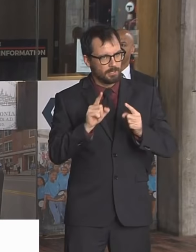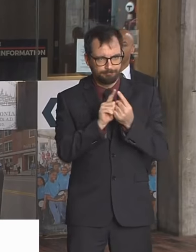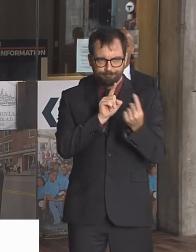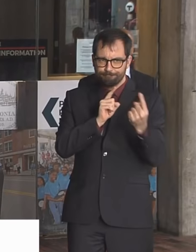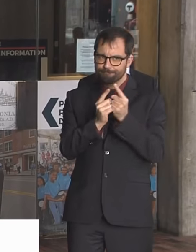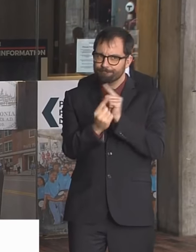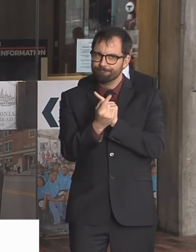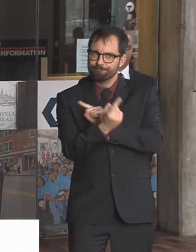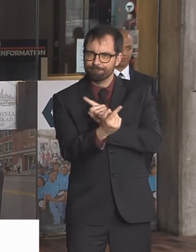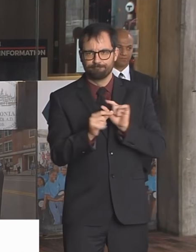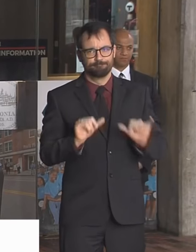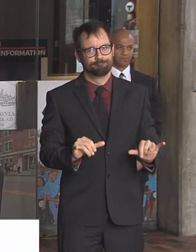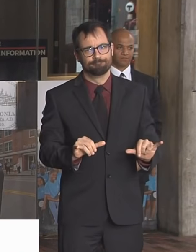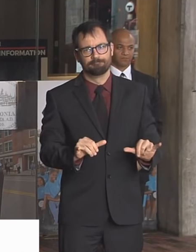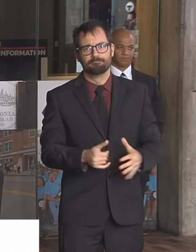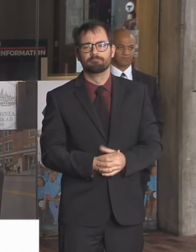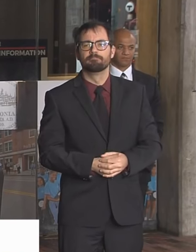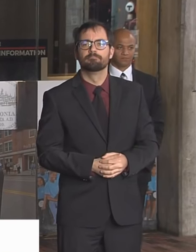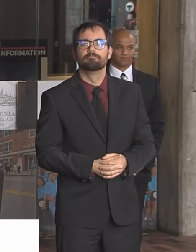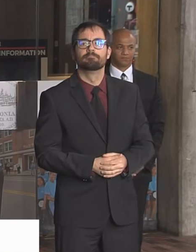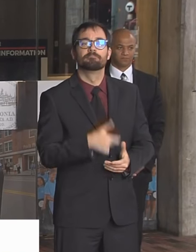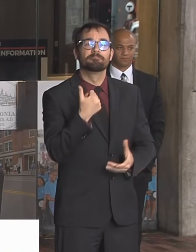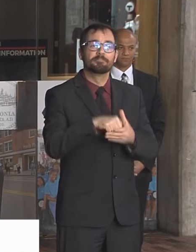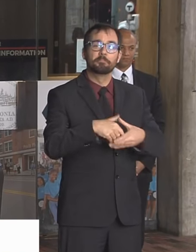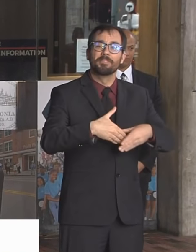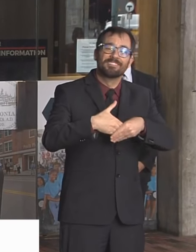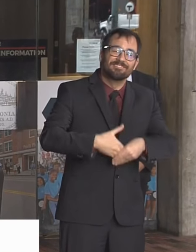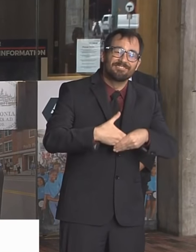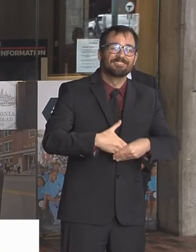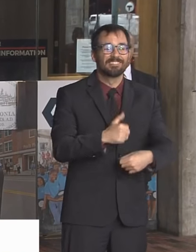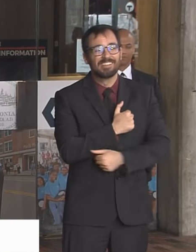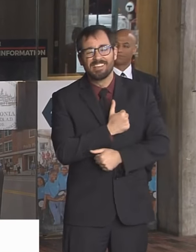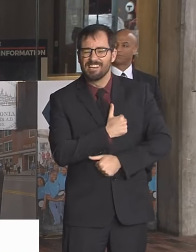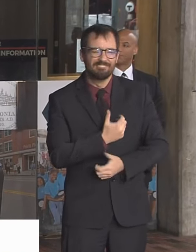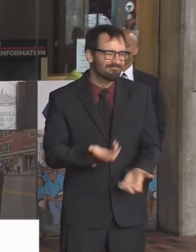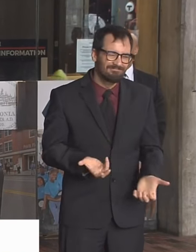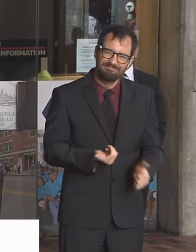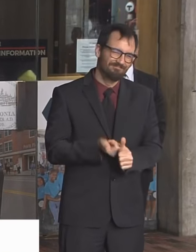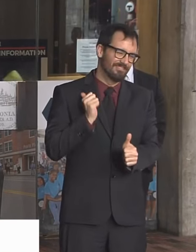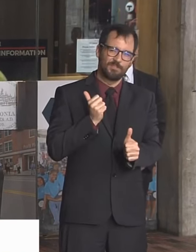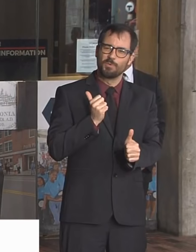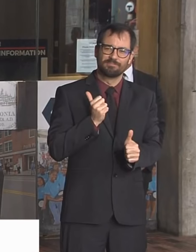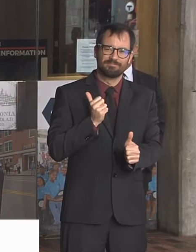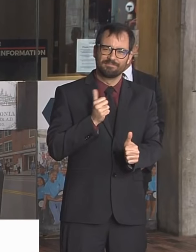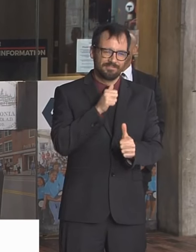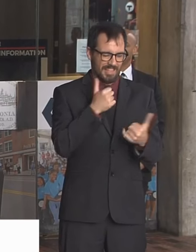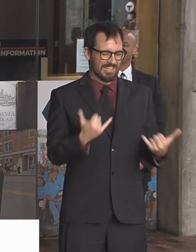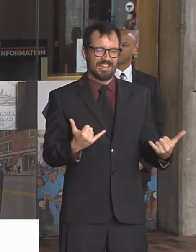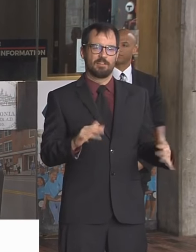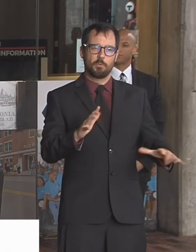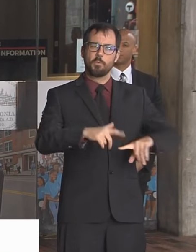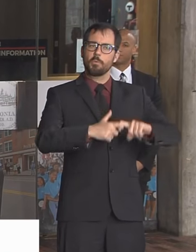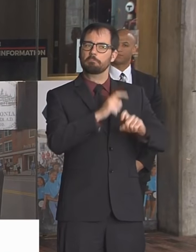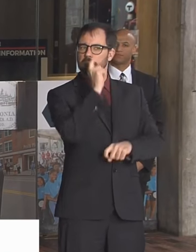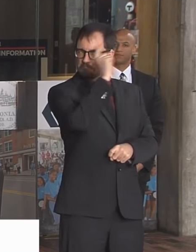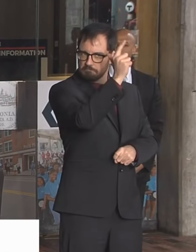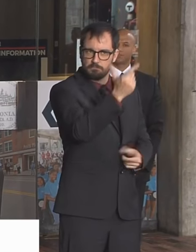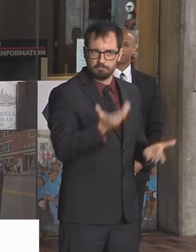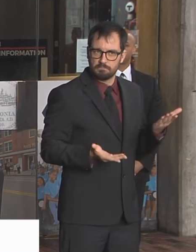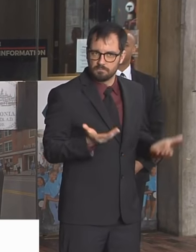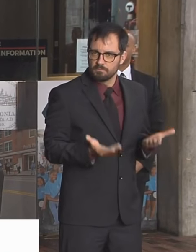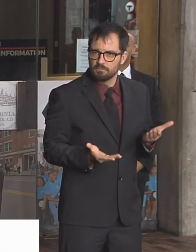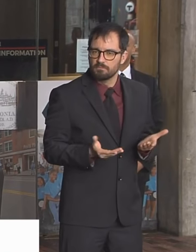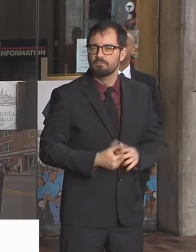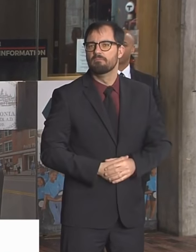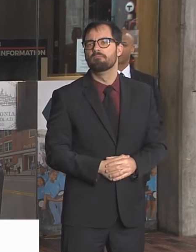about shaking hands and hugging right now is something that we're asking people not to do. It's something that's really important. We're still in the piece here where